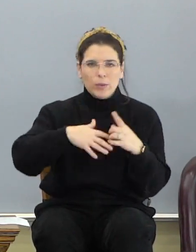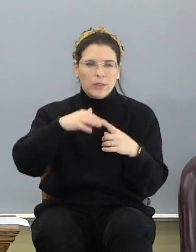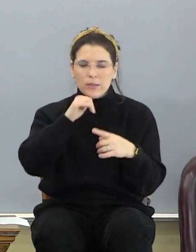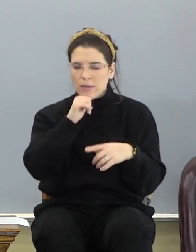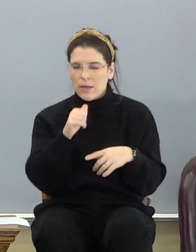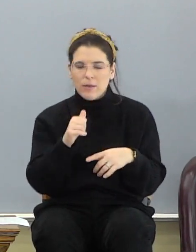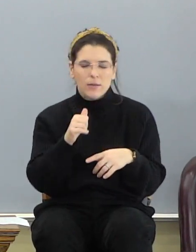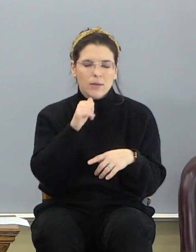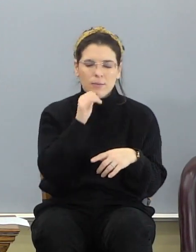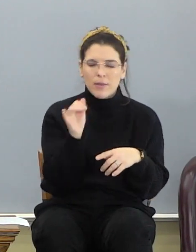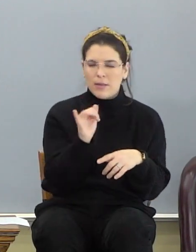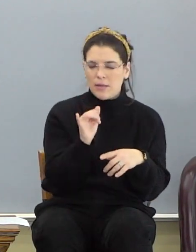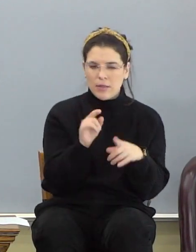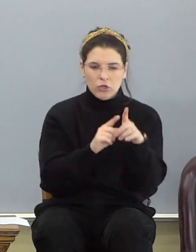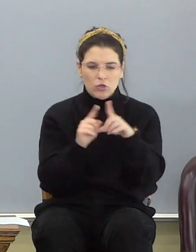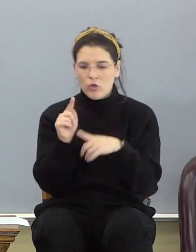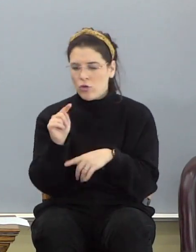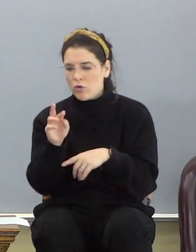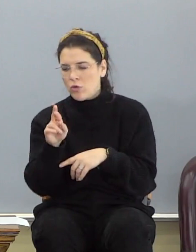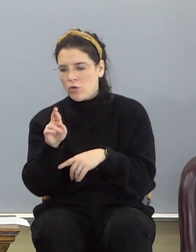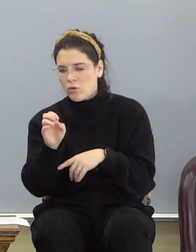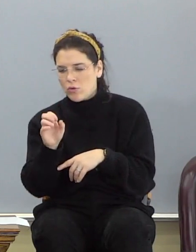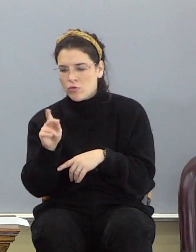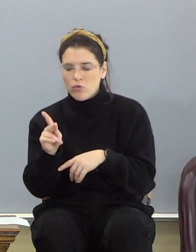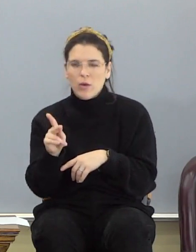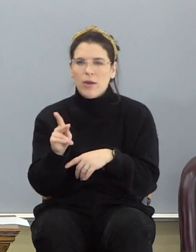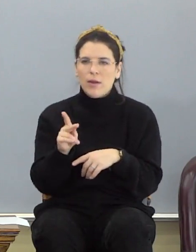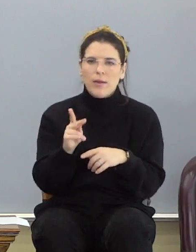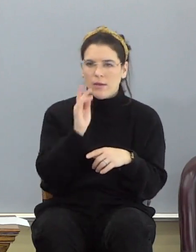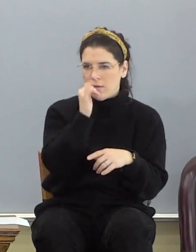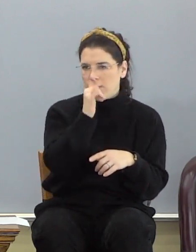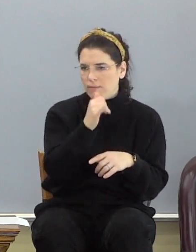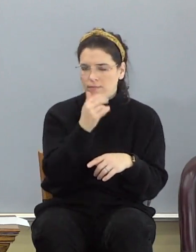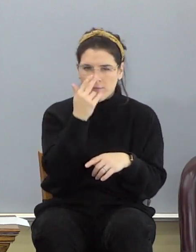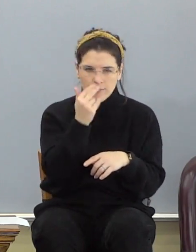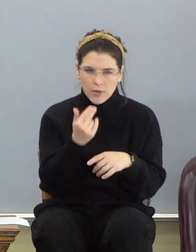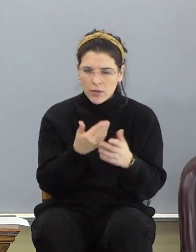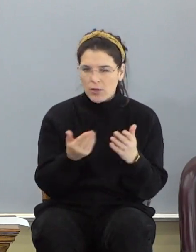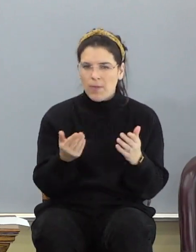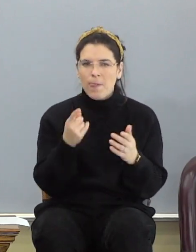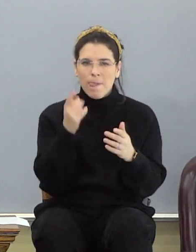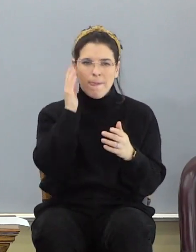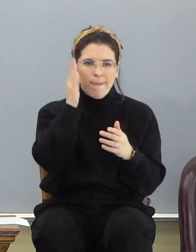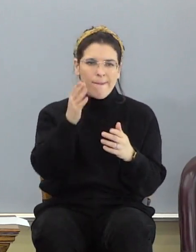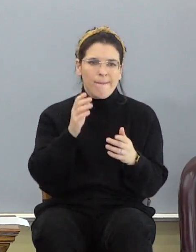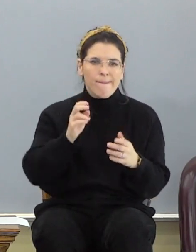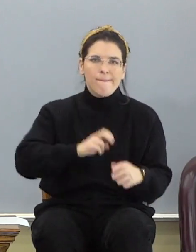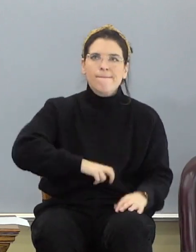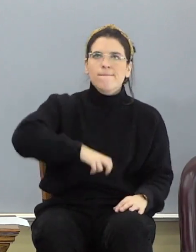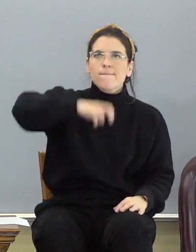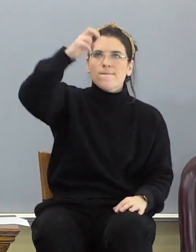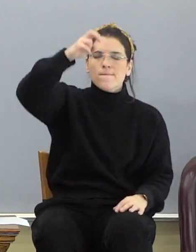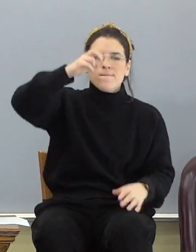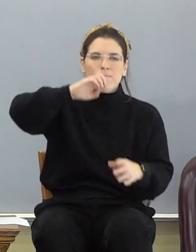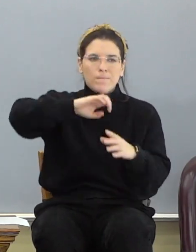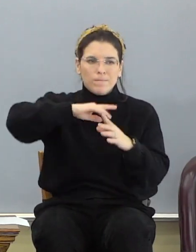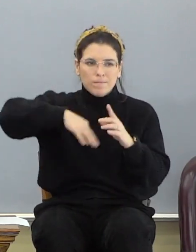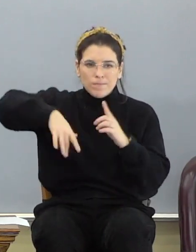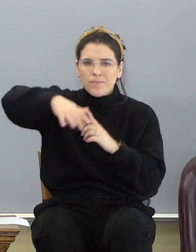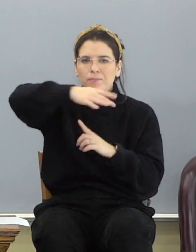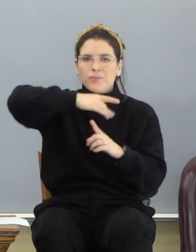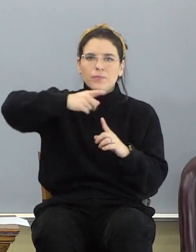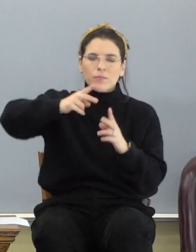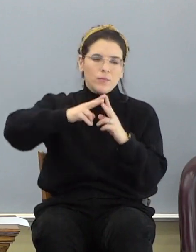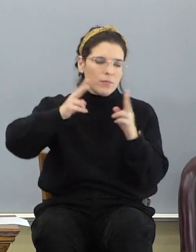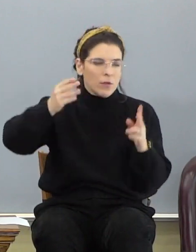It's not going to be like Star Trek and all the different goofy things. You're going to be transported into an environment that